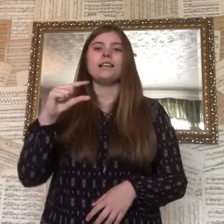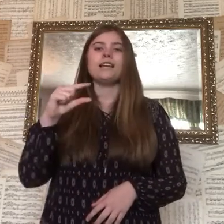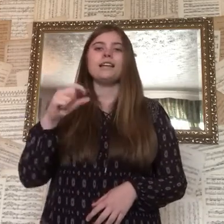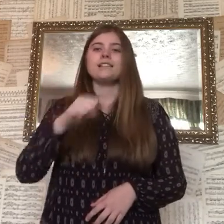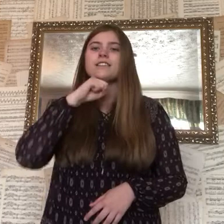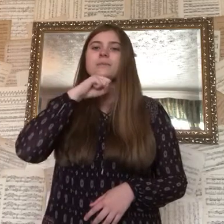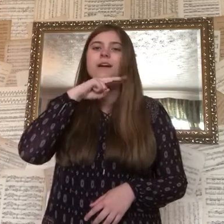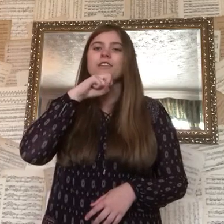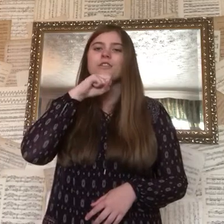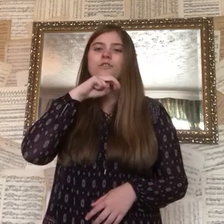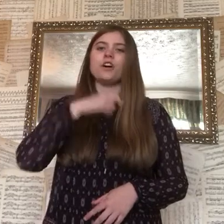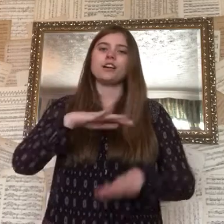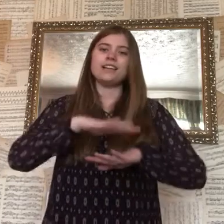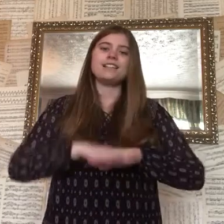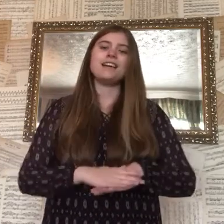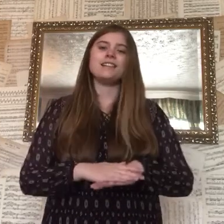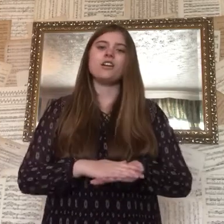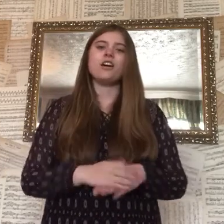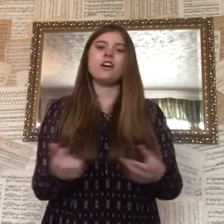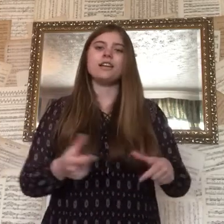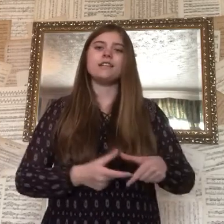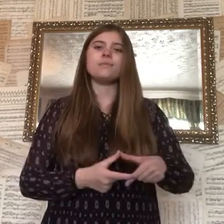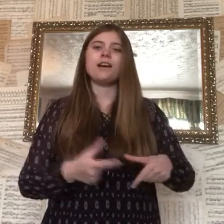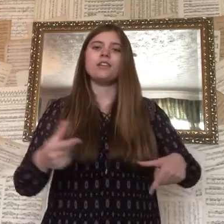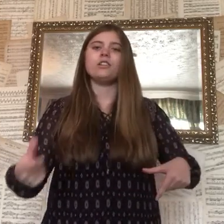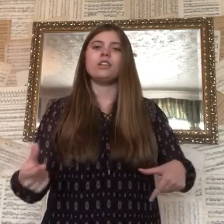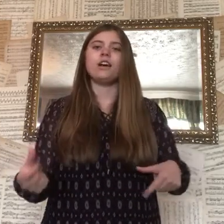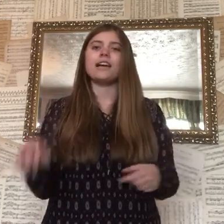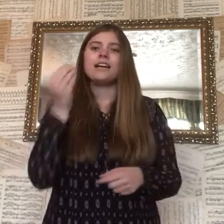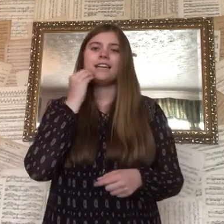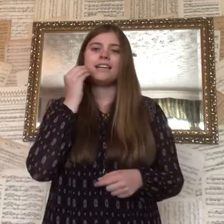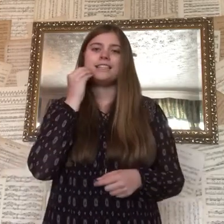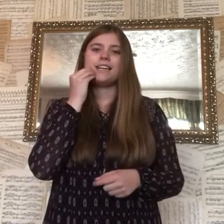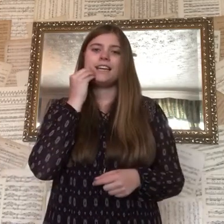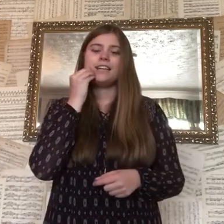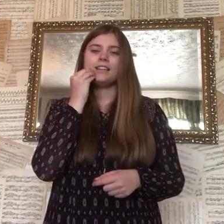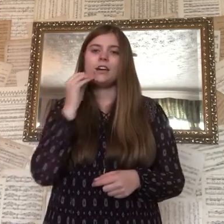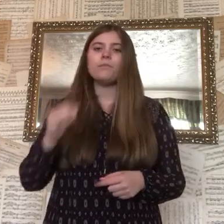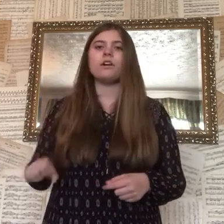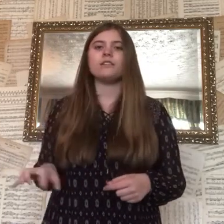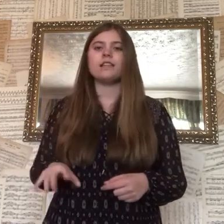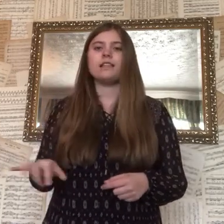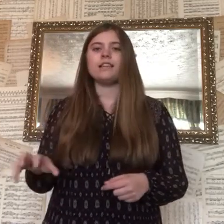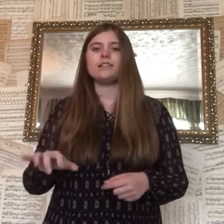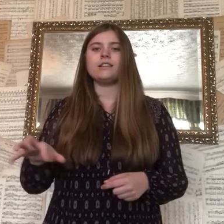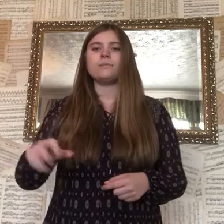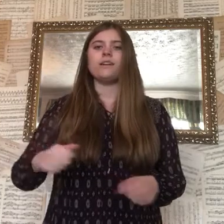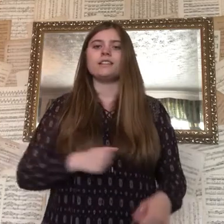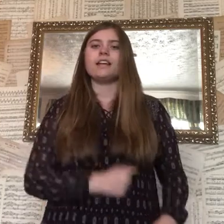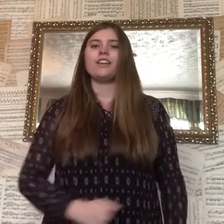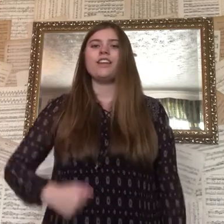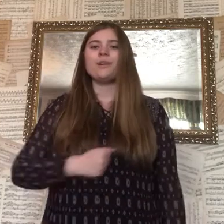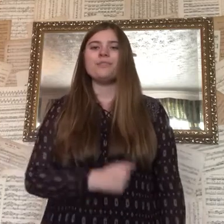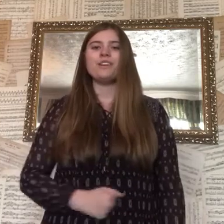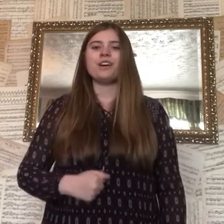little speckled frog sat on a speckled log eating the most delicious bugs. Yum yum!